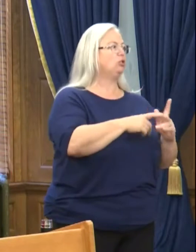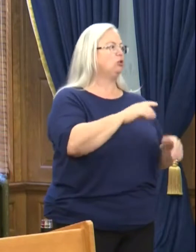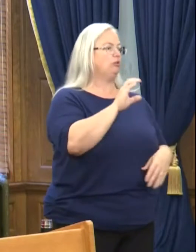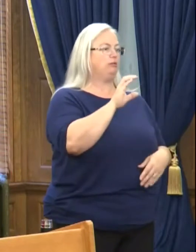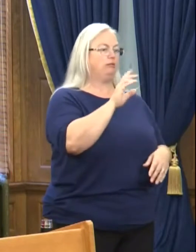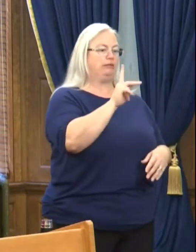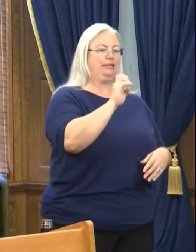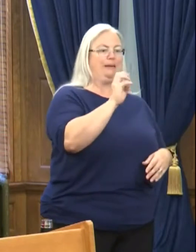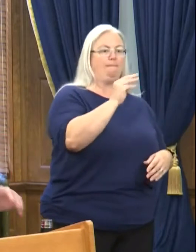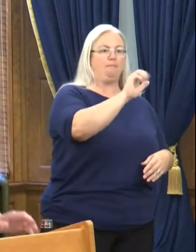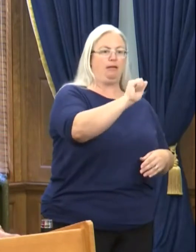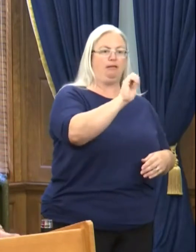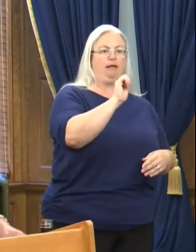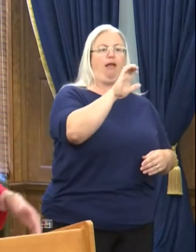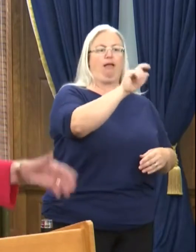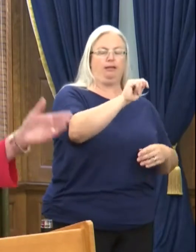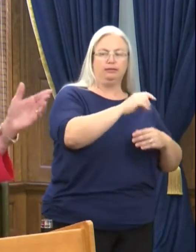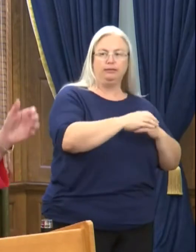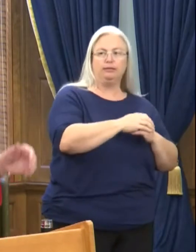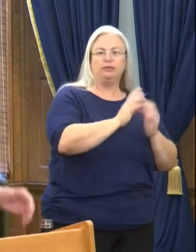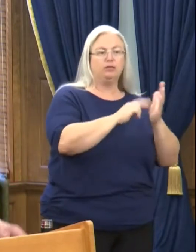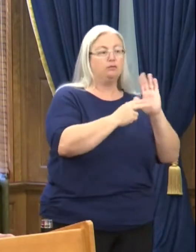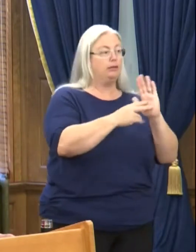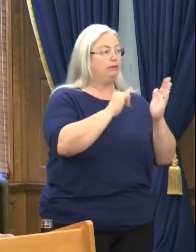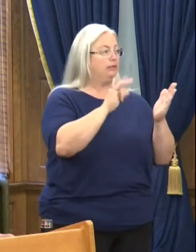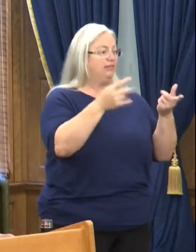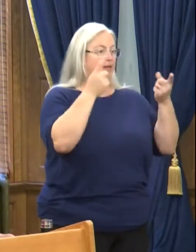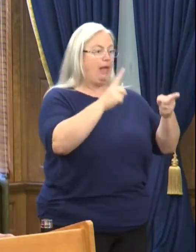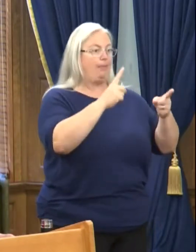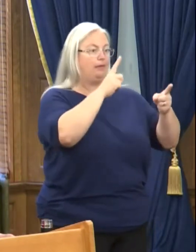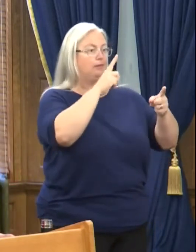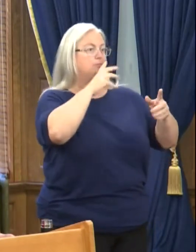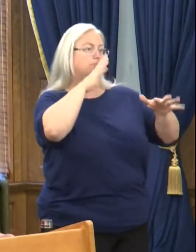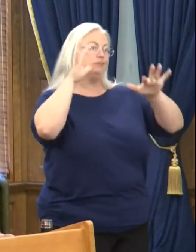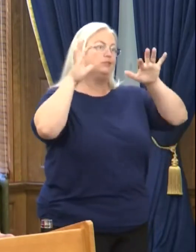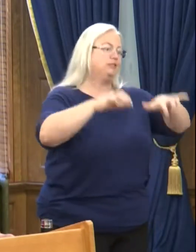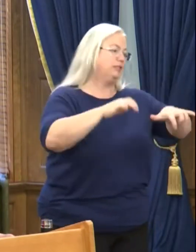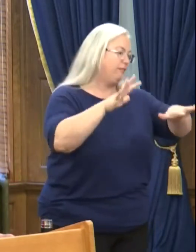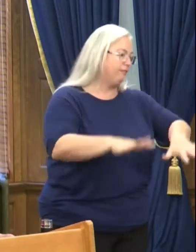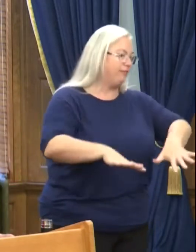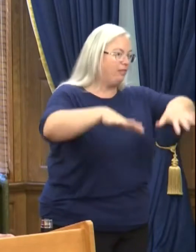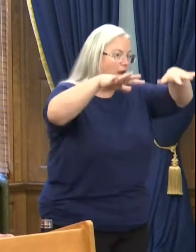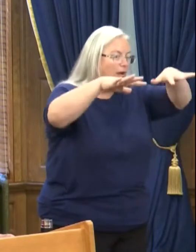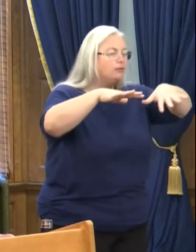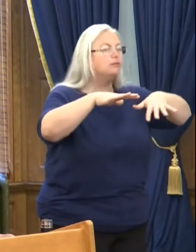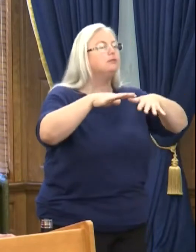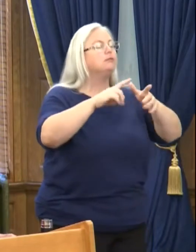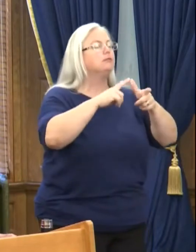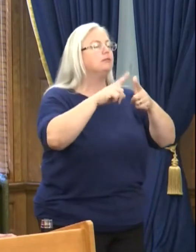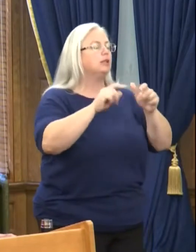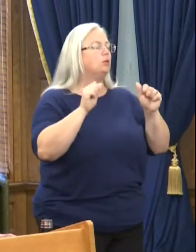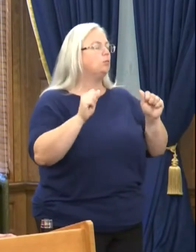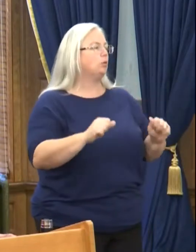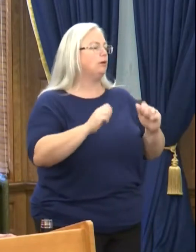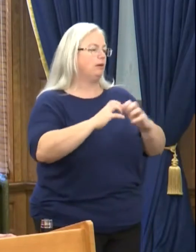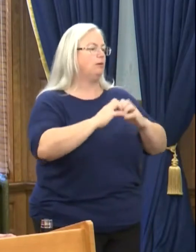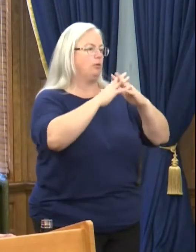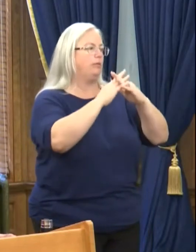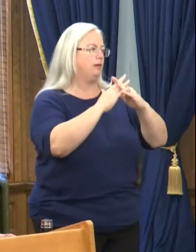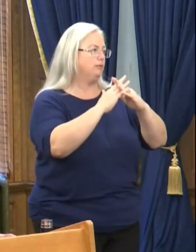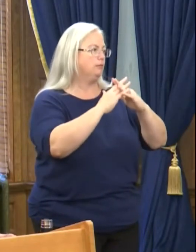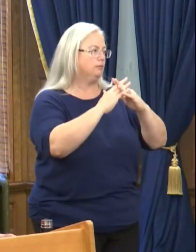And so if, you know, if we happen to have a flood soon, you know, we would be able to implement